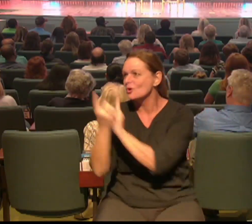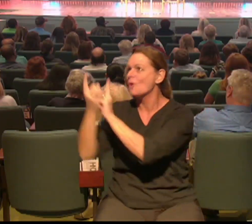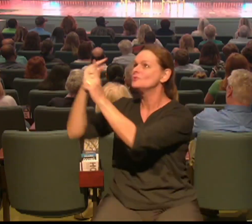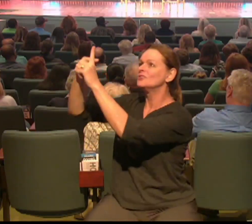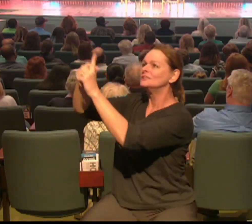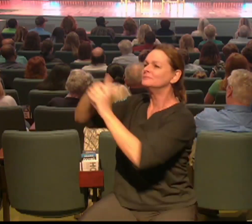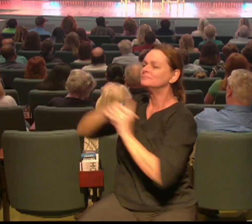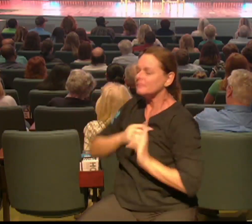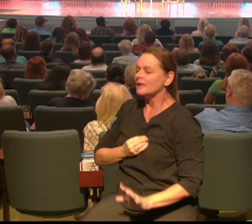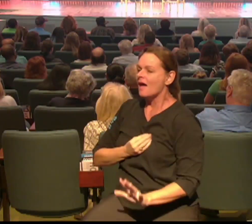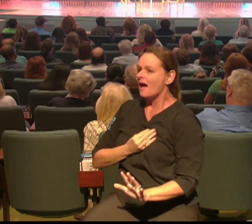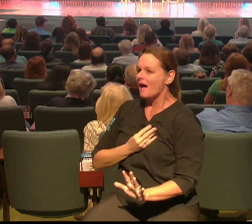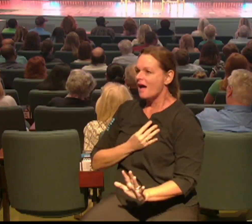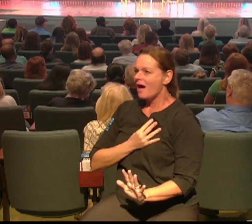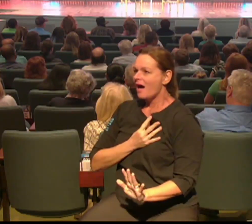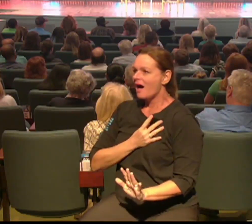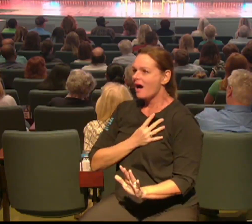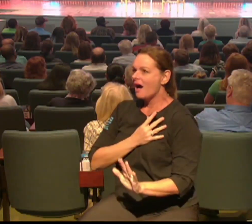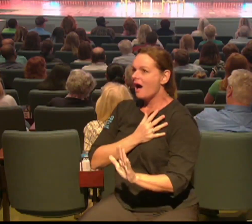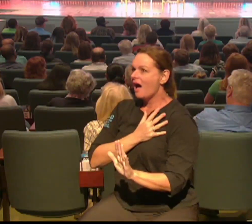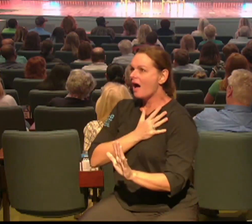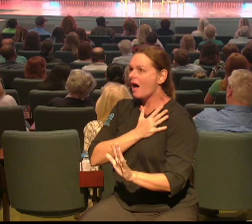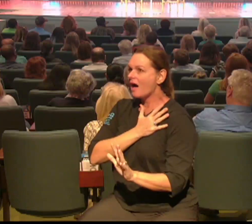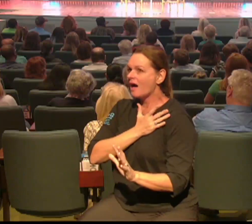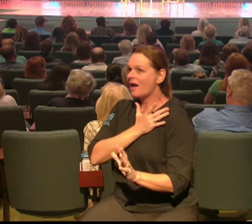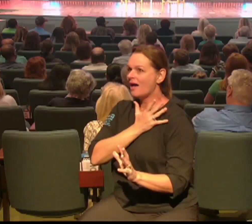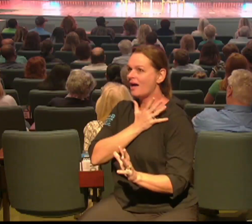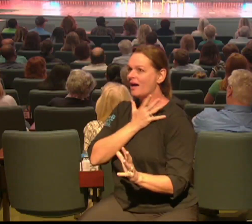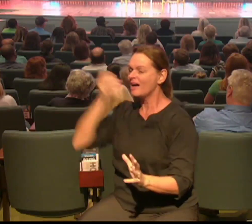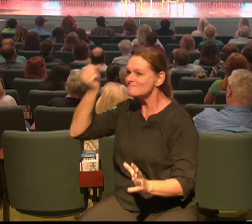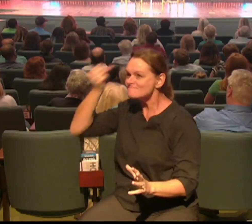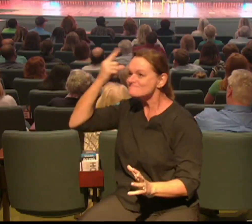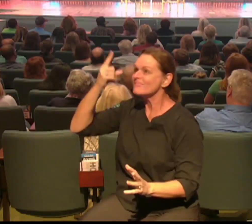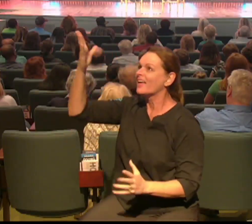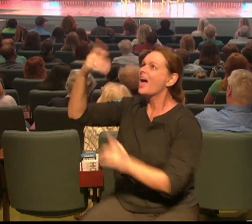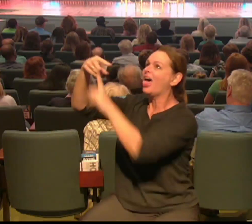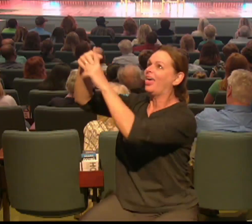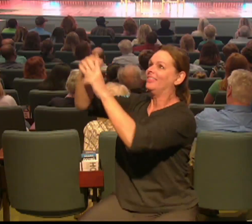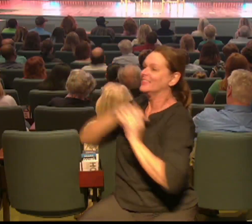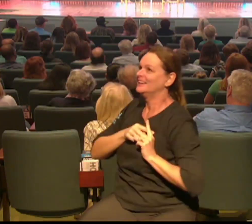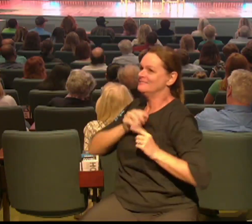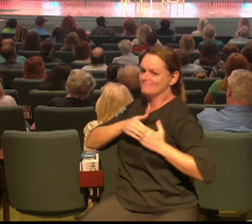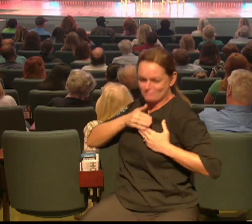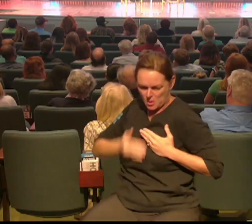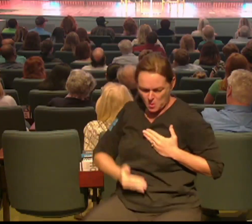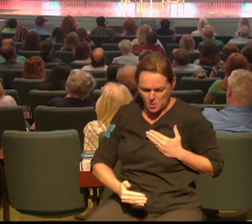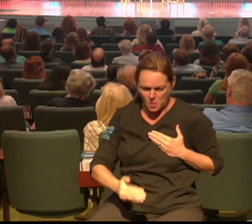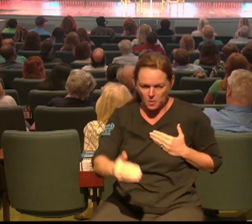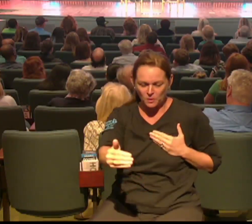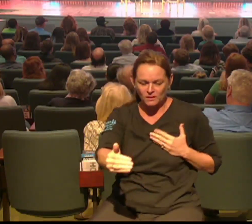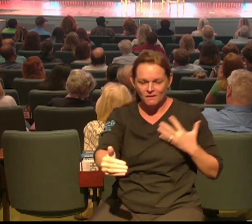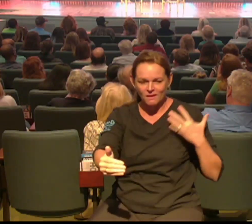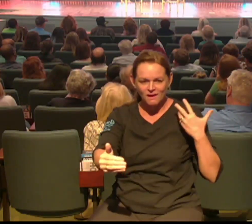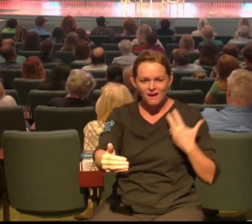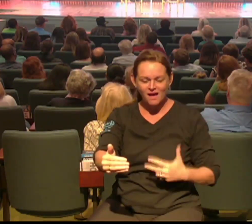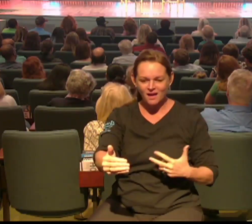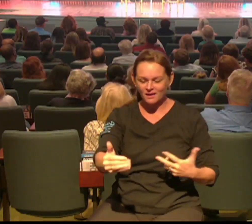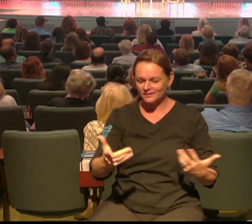first time and from that moment on you brought me into a place from that moment on you brought me into that place the trajectory of my